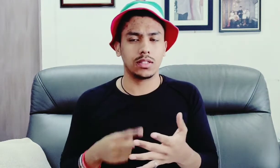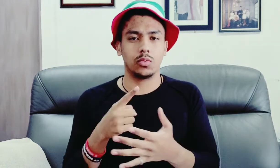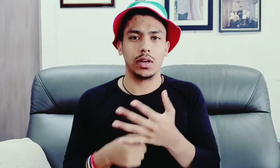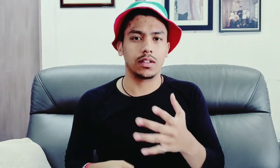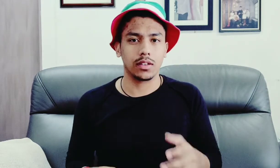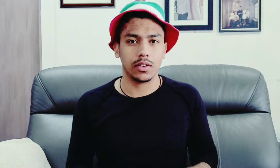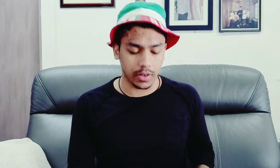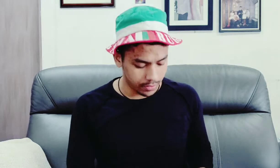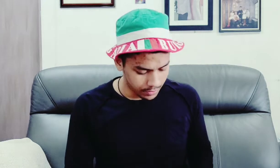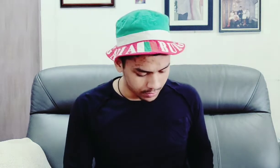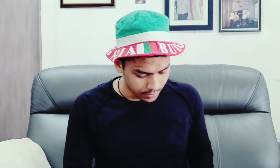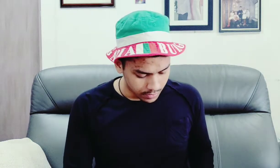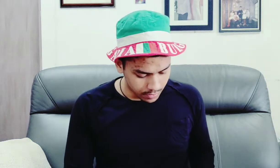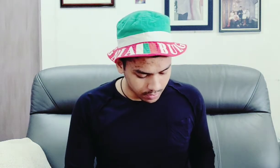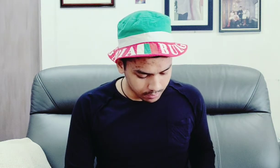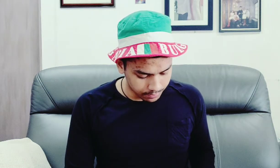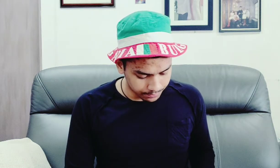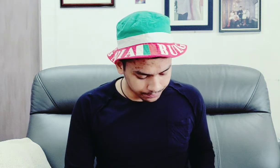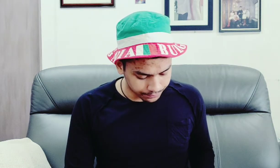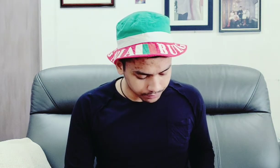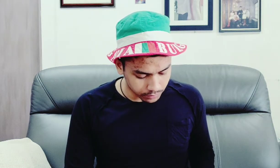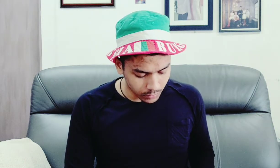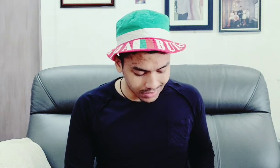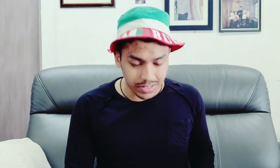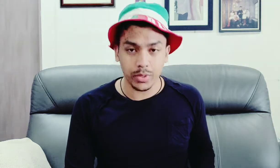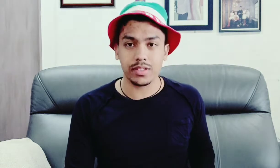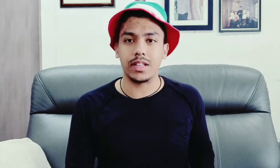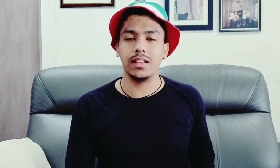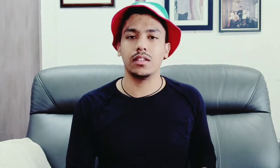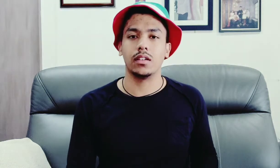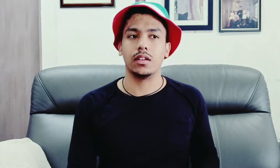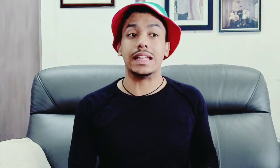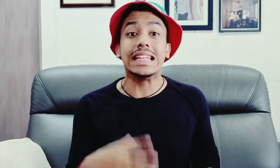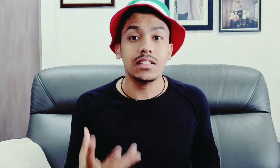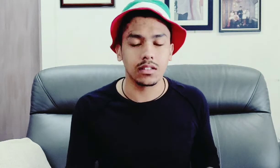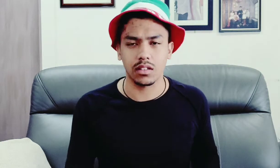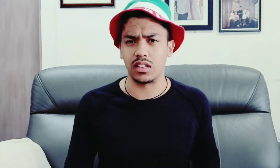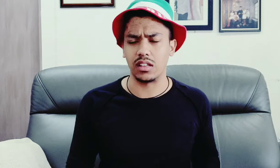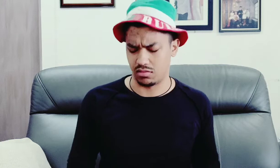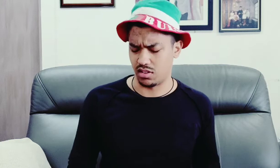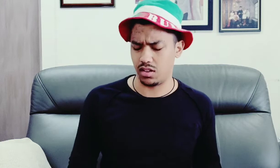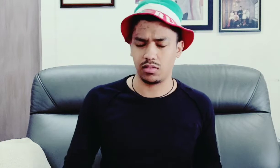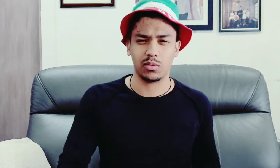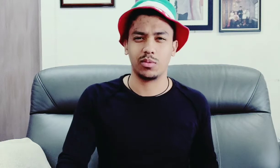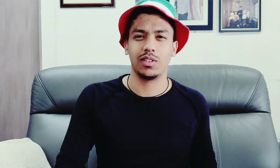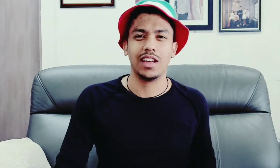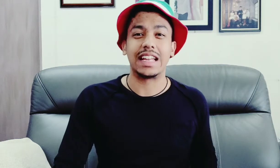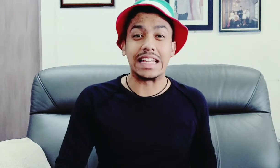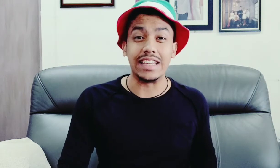what what okay um next one is me need not me need